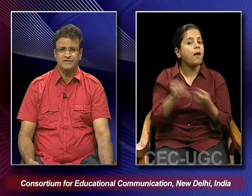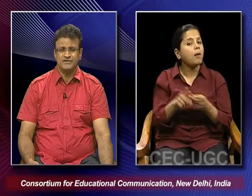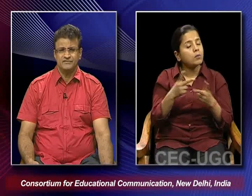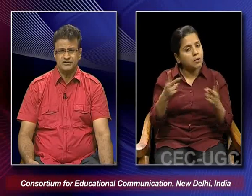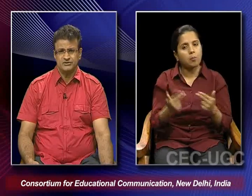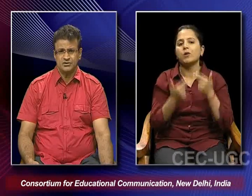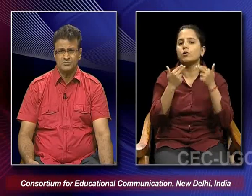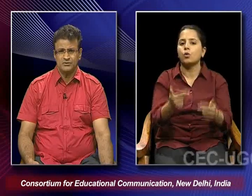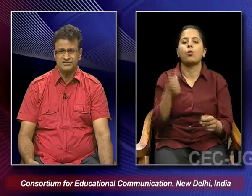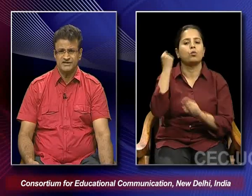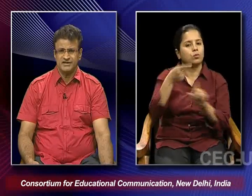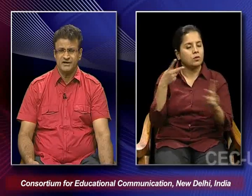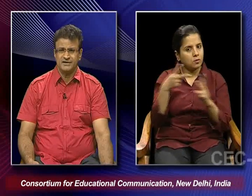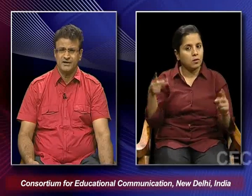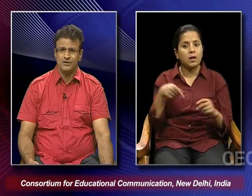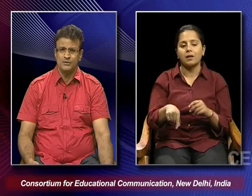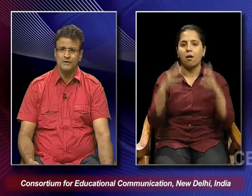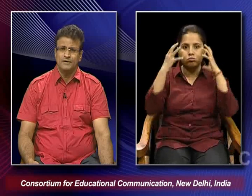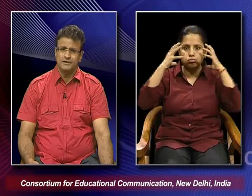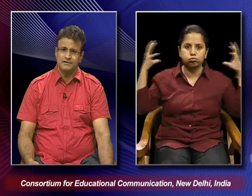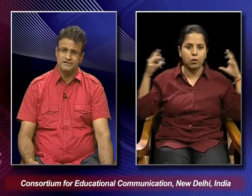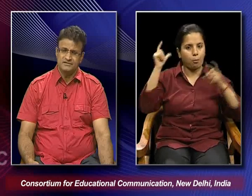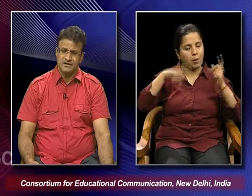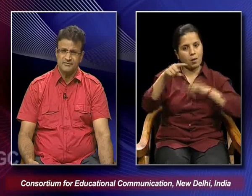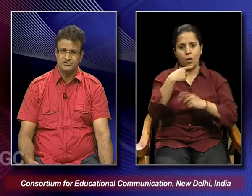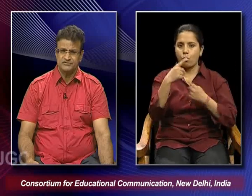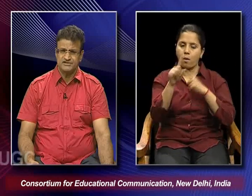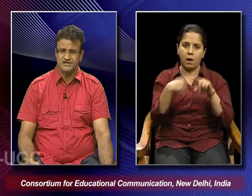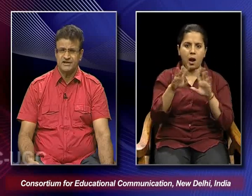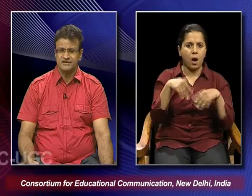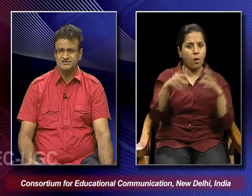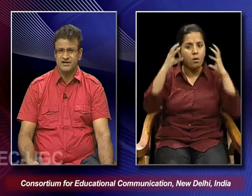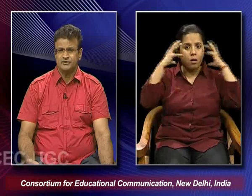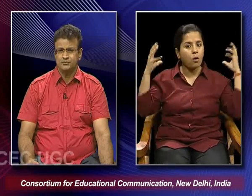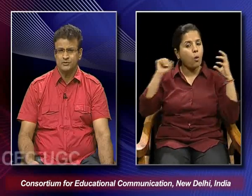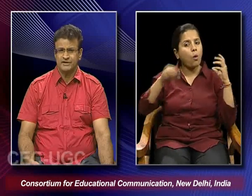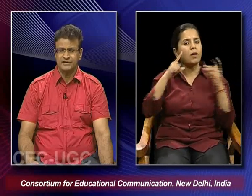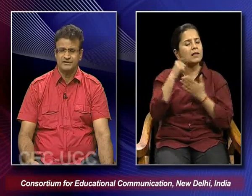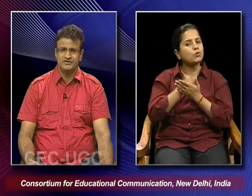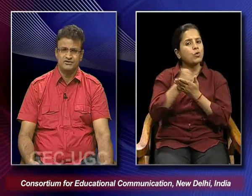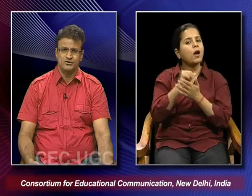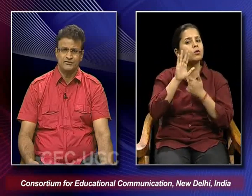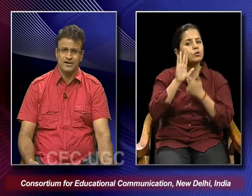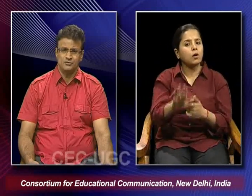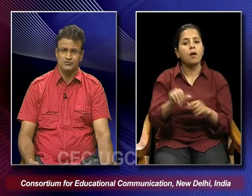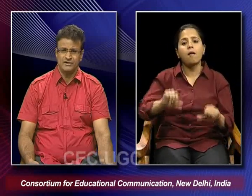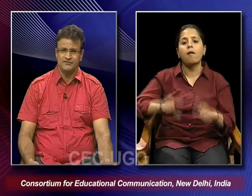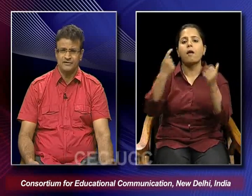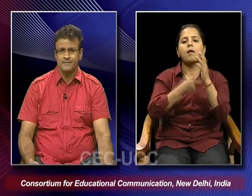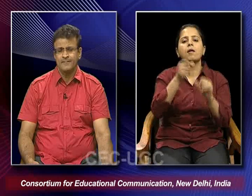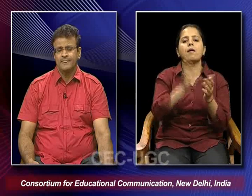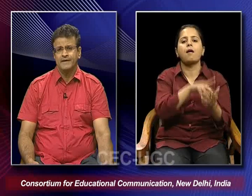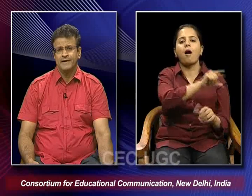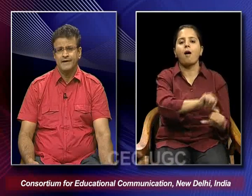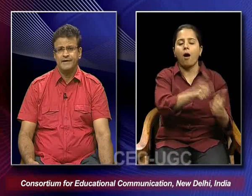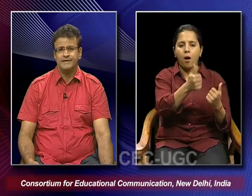one is talking about the Shaira and how the climax of the Shaira it is trying to portray the victory of Ram over Ravana.